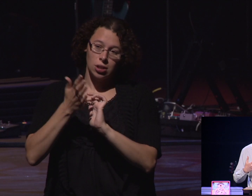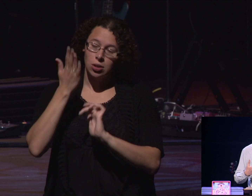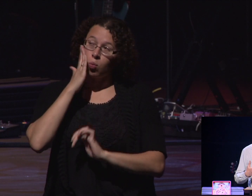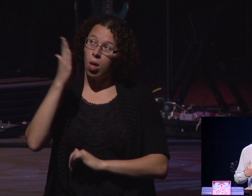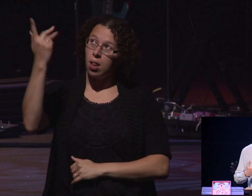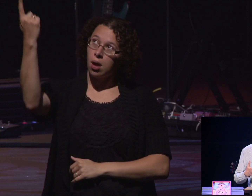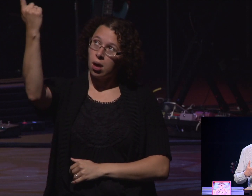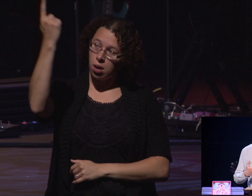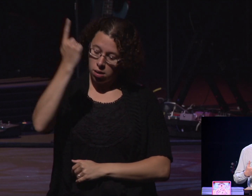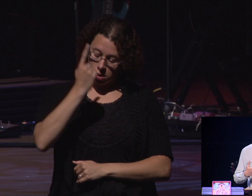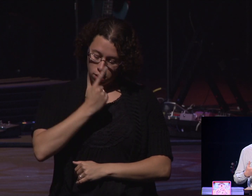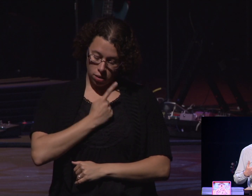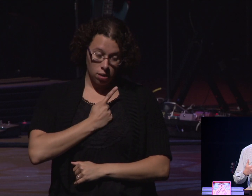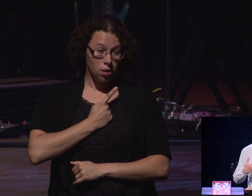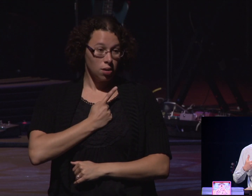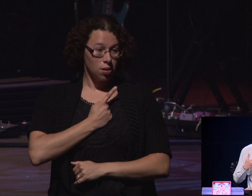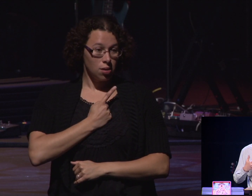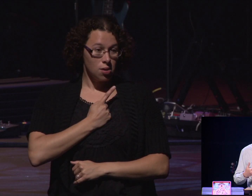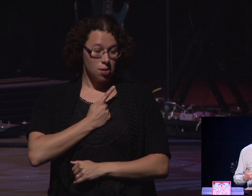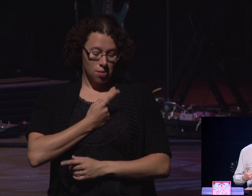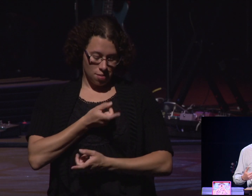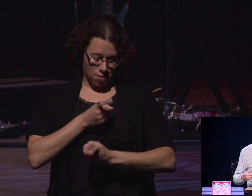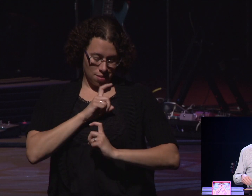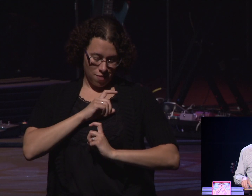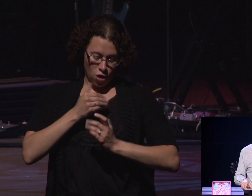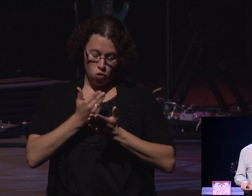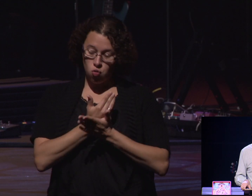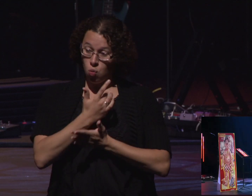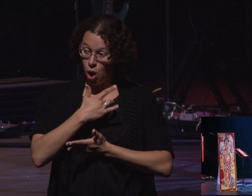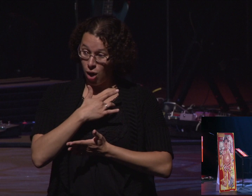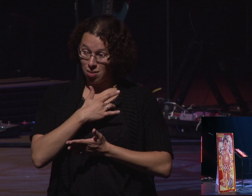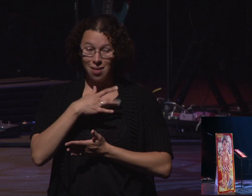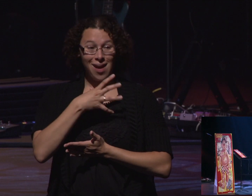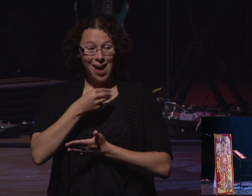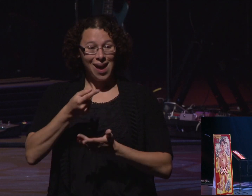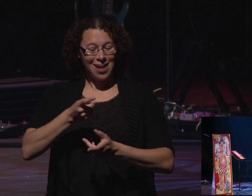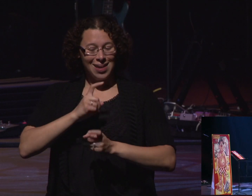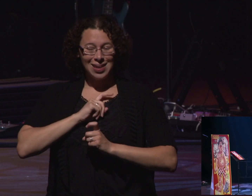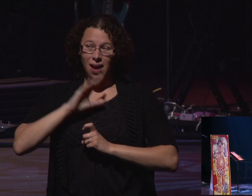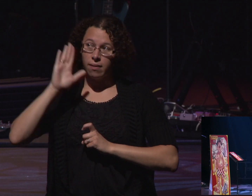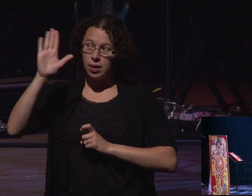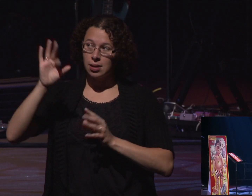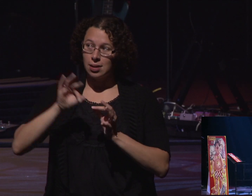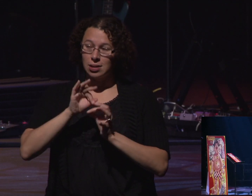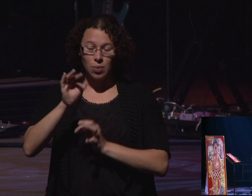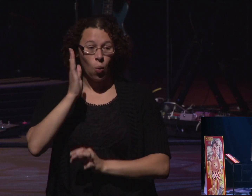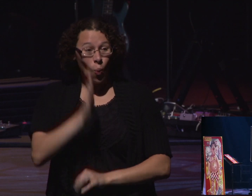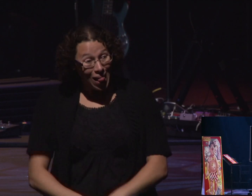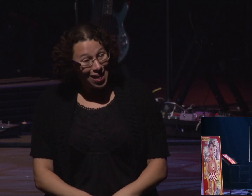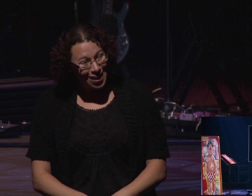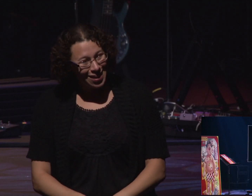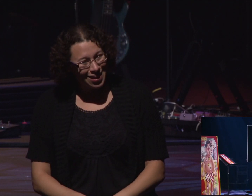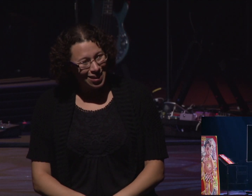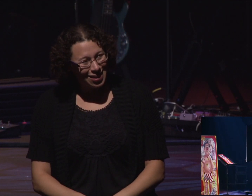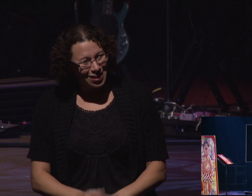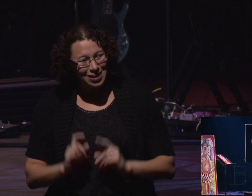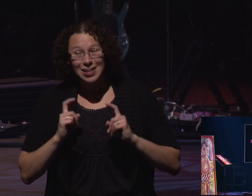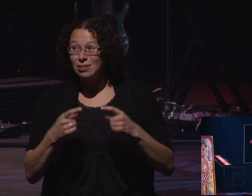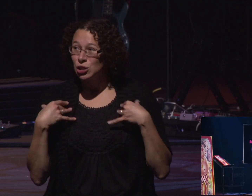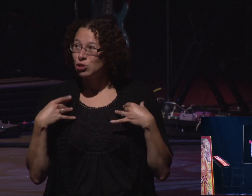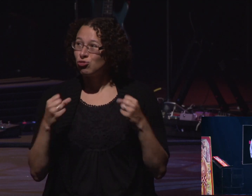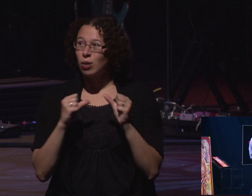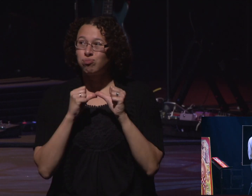gives you this new heart. But he also gives you his spirit. His presence in your life. And gives you the strength to go on.